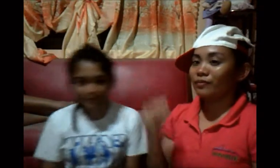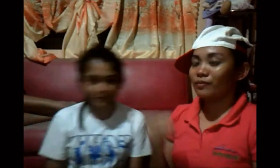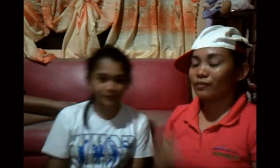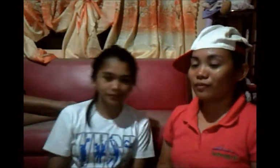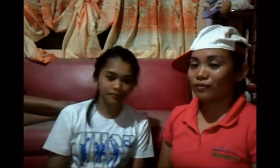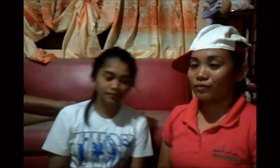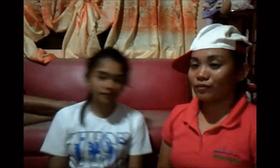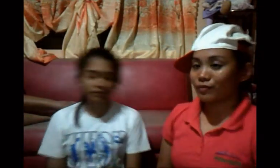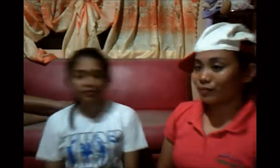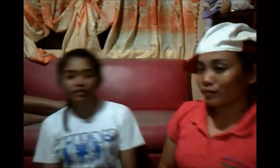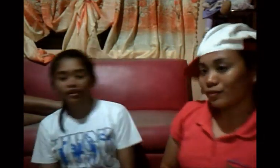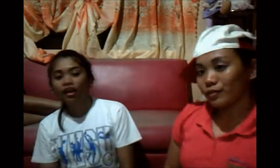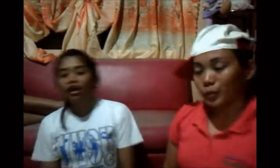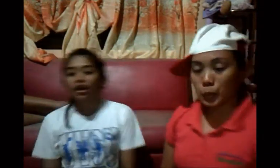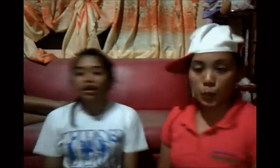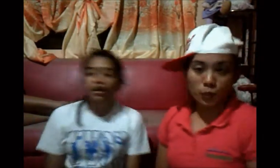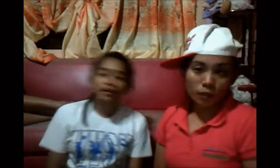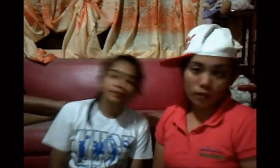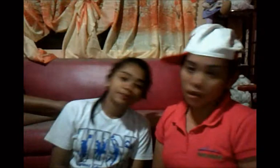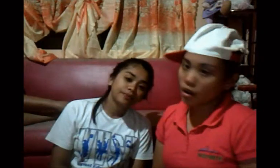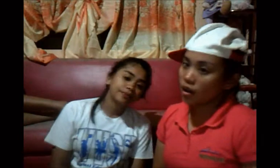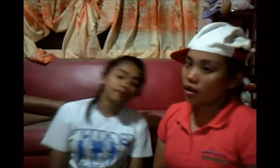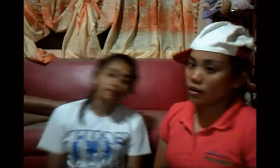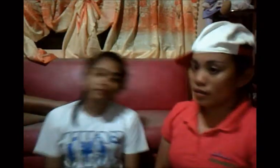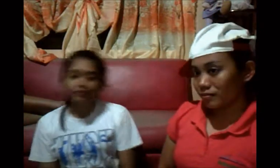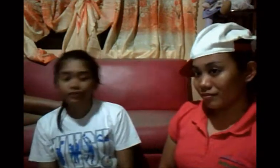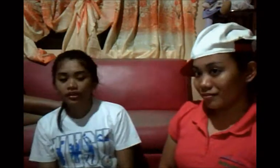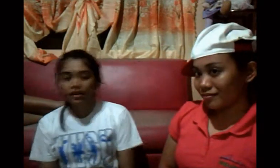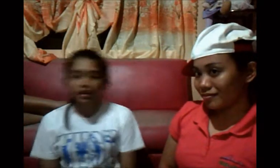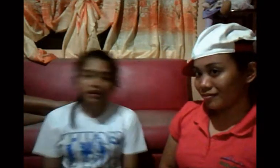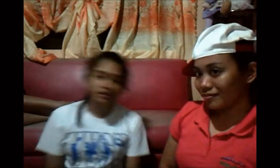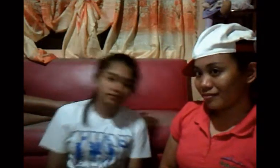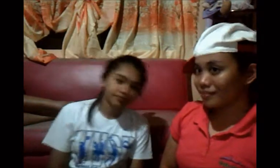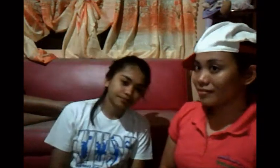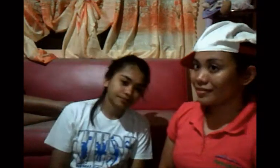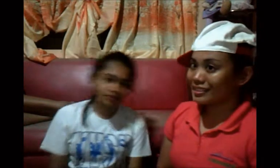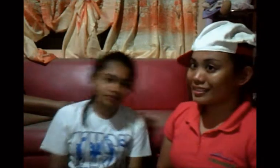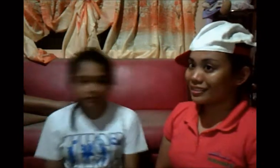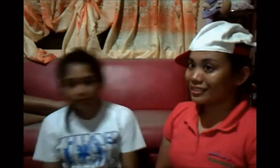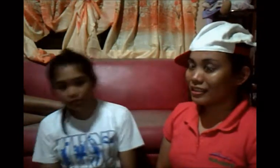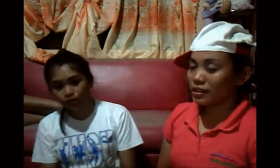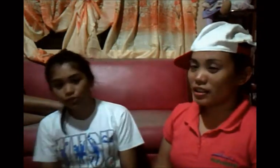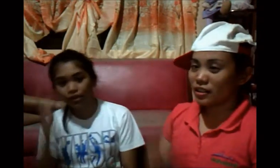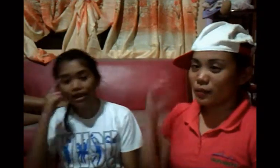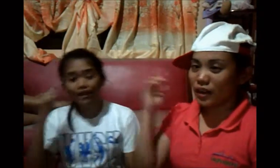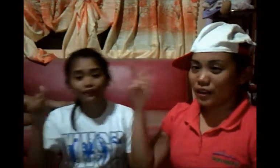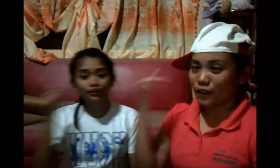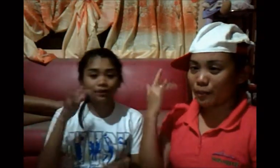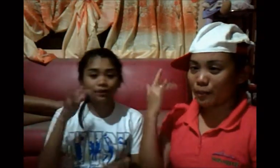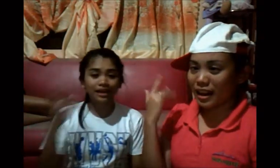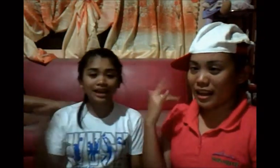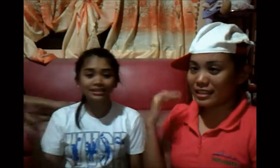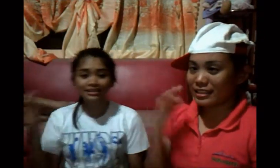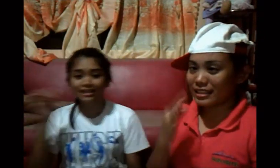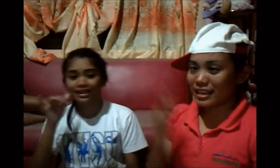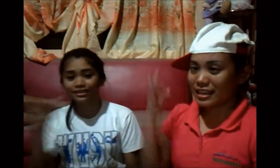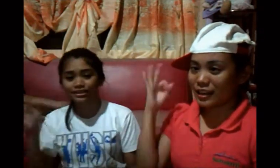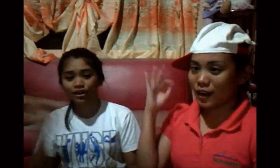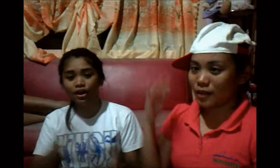And what if your blessings come